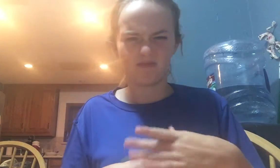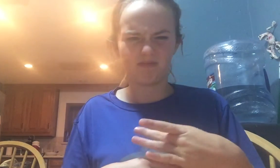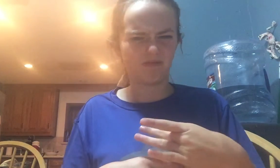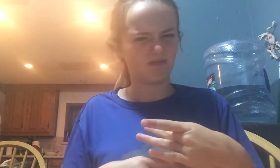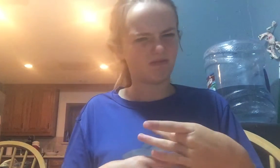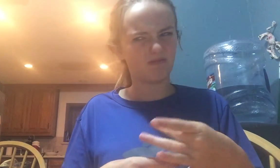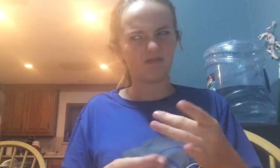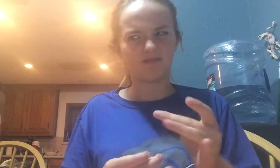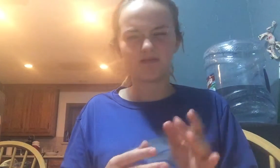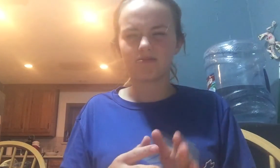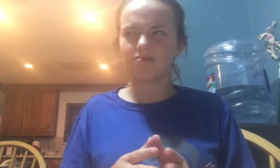So interesting.